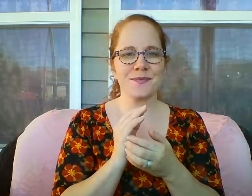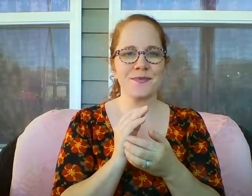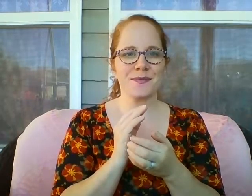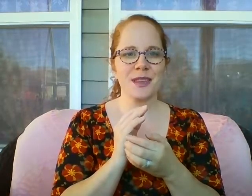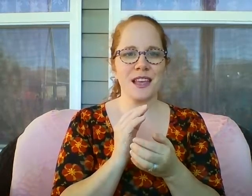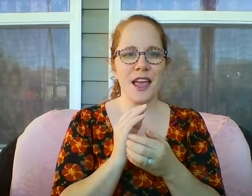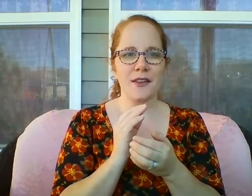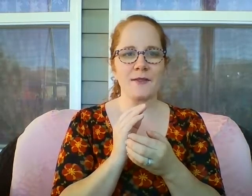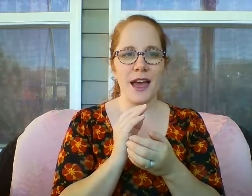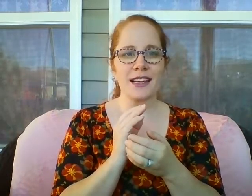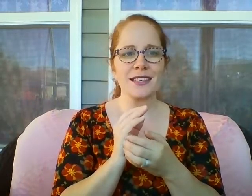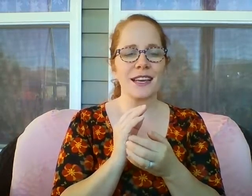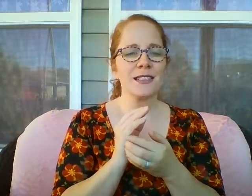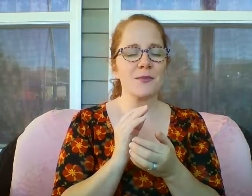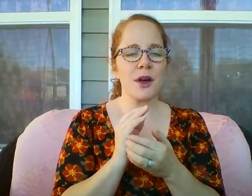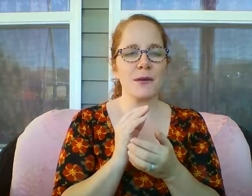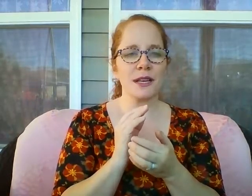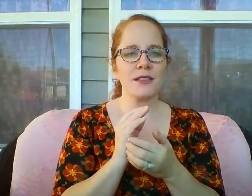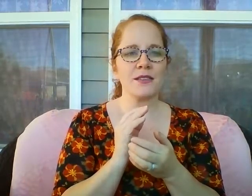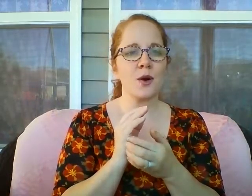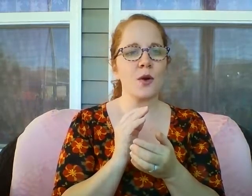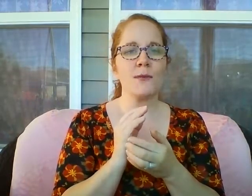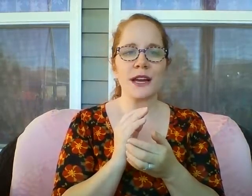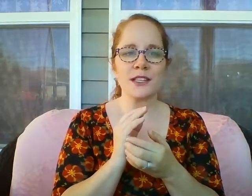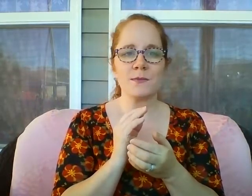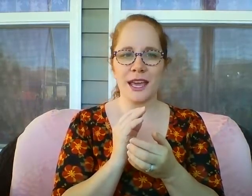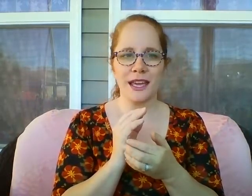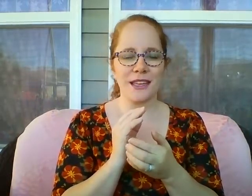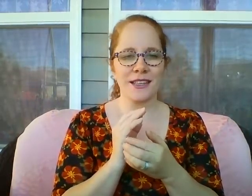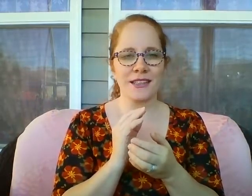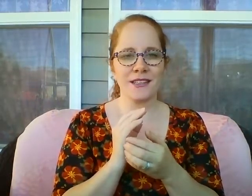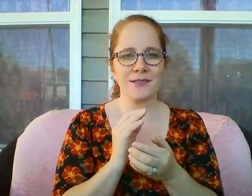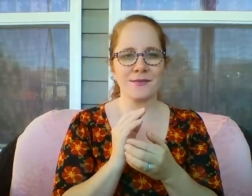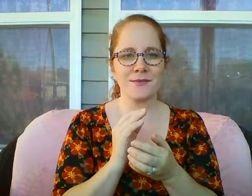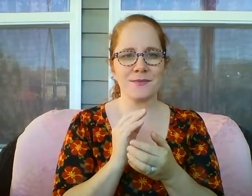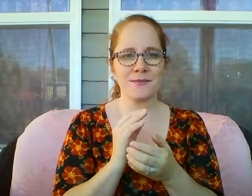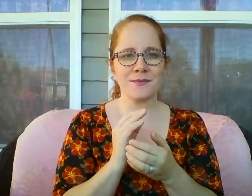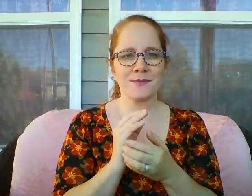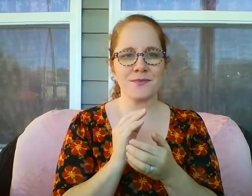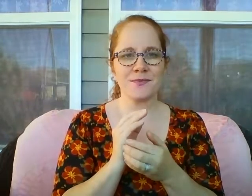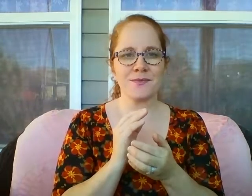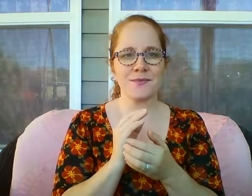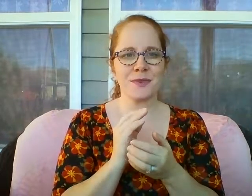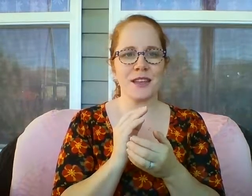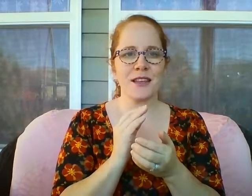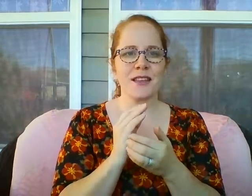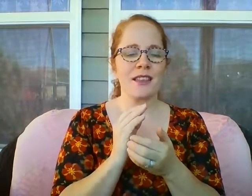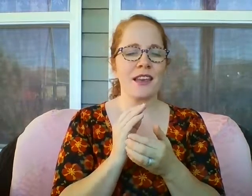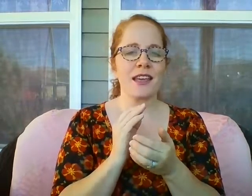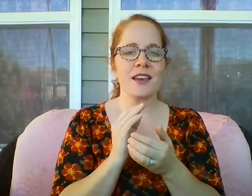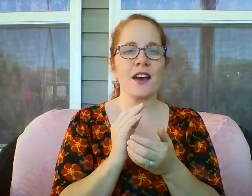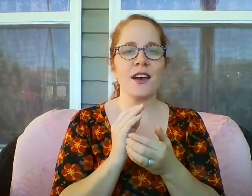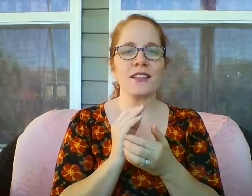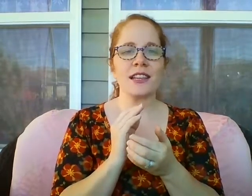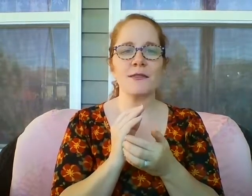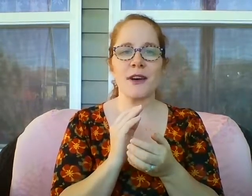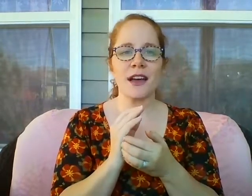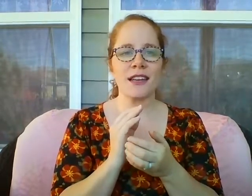In fact, it has brought me so much pain that I can hardly find